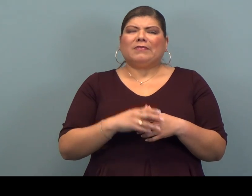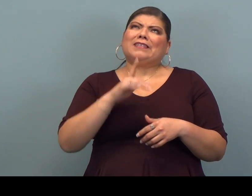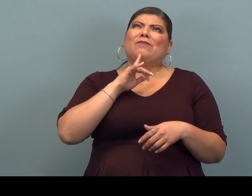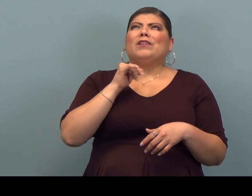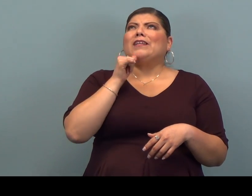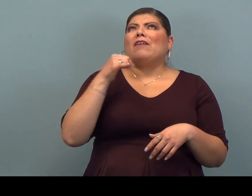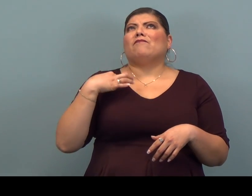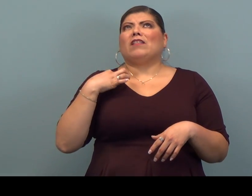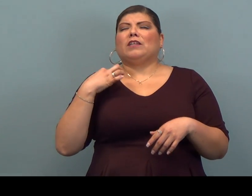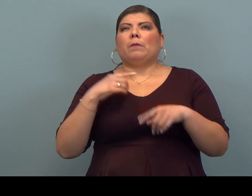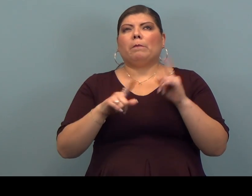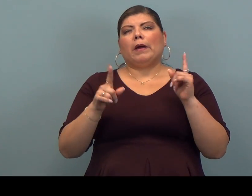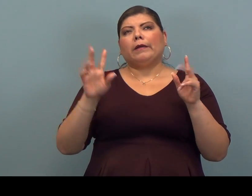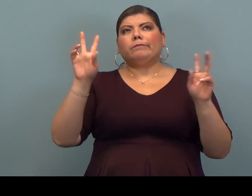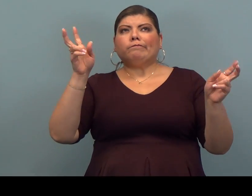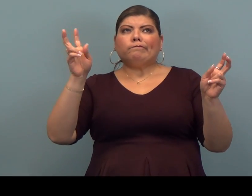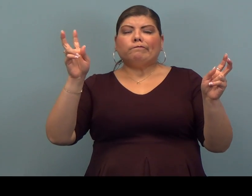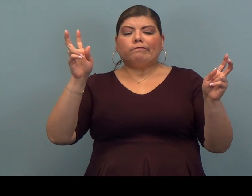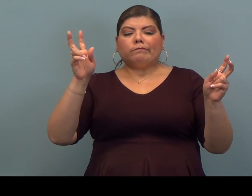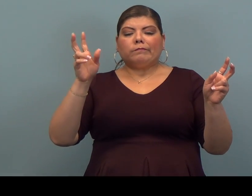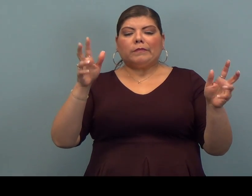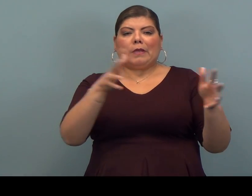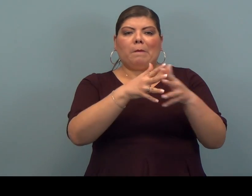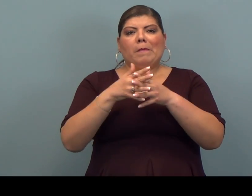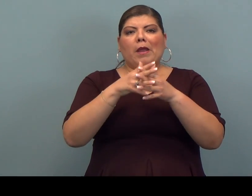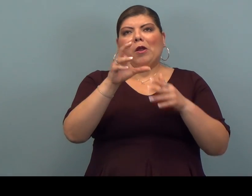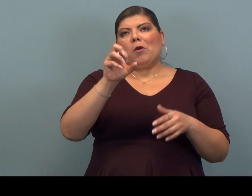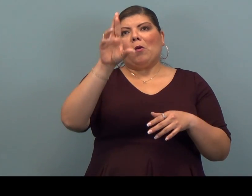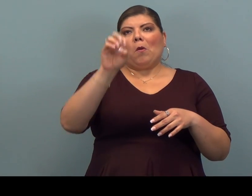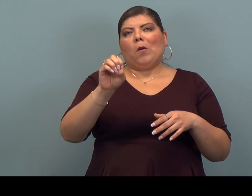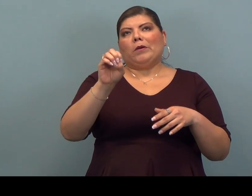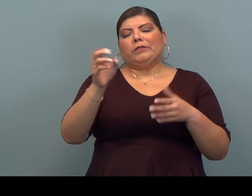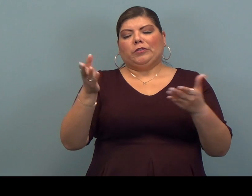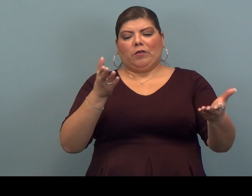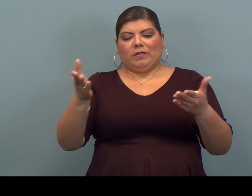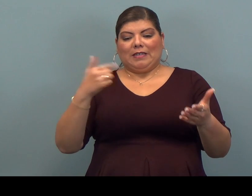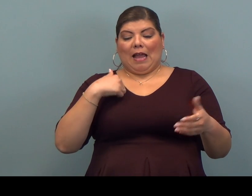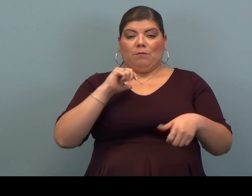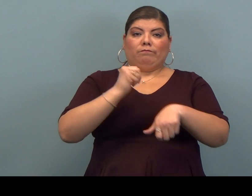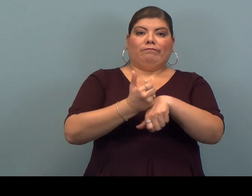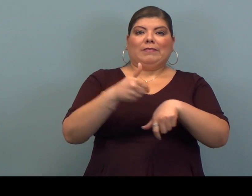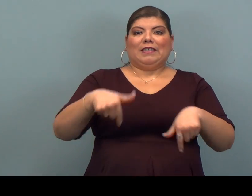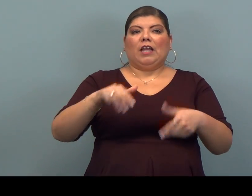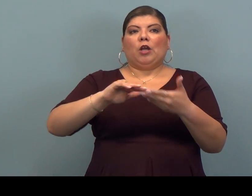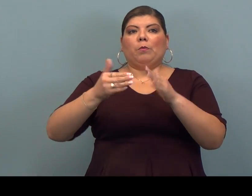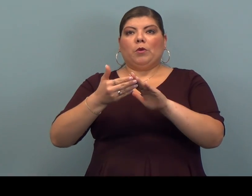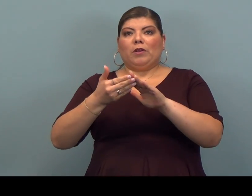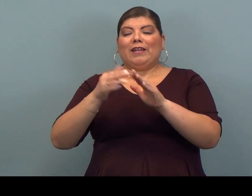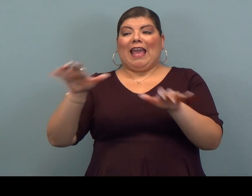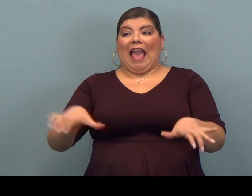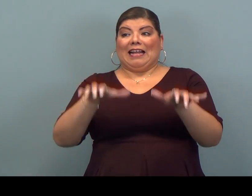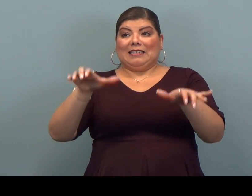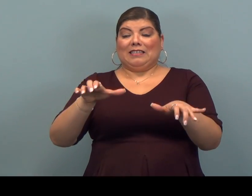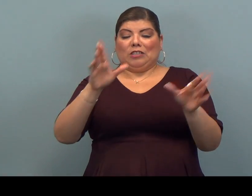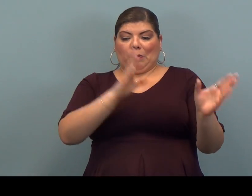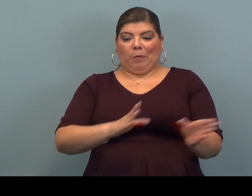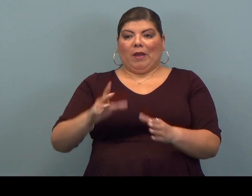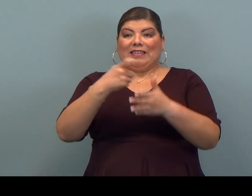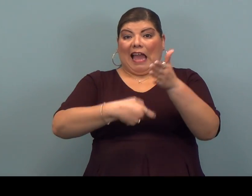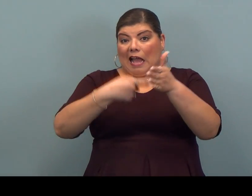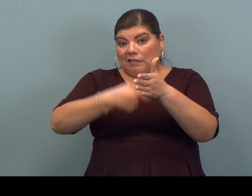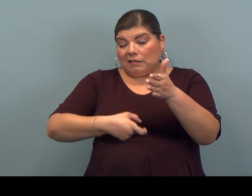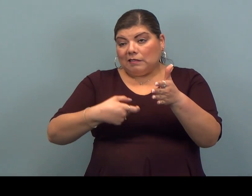it's not really a volunteer, it's like an AmeriCorps service member. I was stationed here at Community Action Duluth to prepare taxes